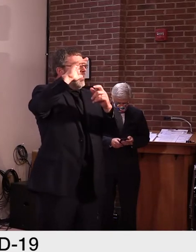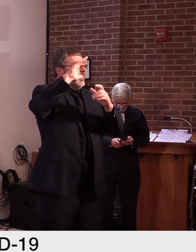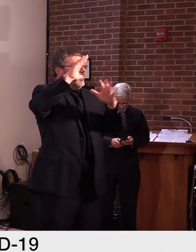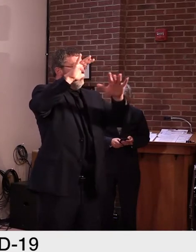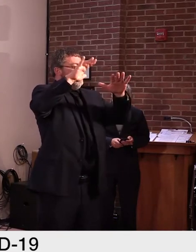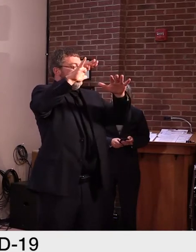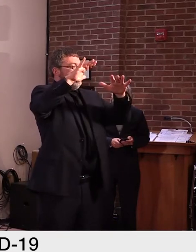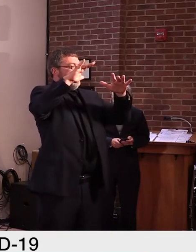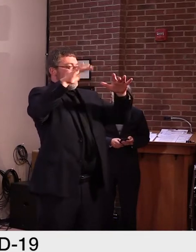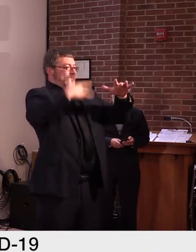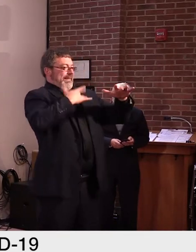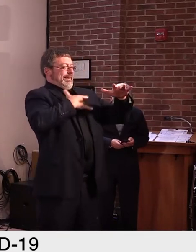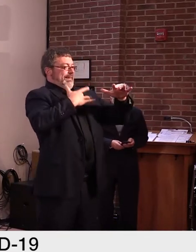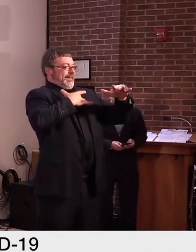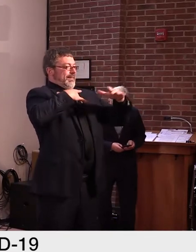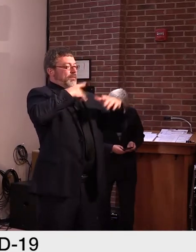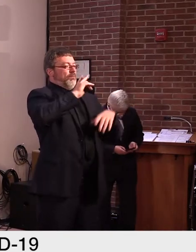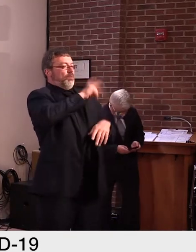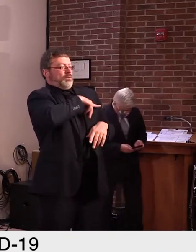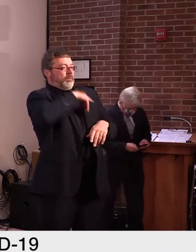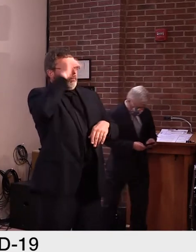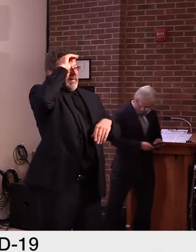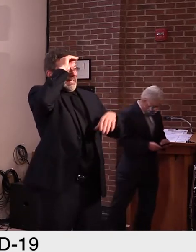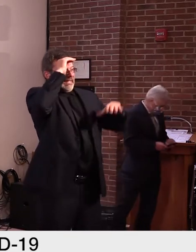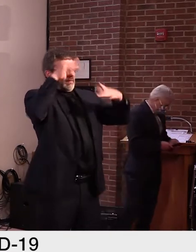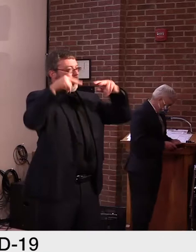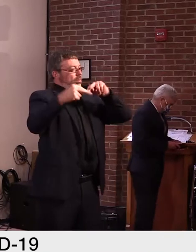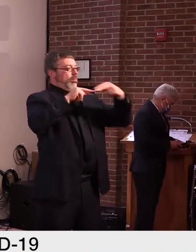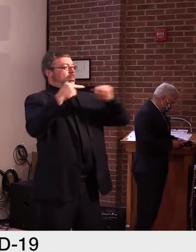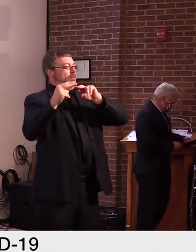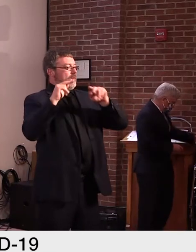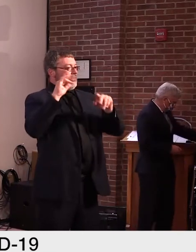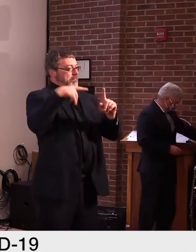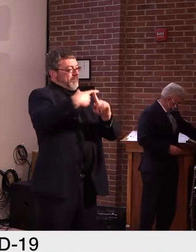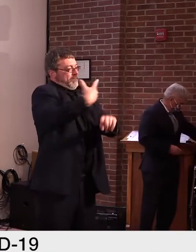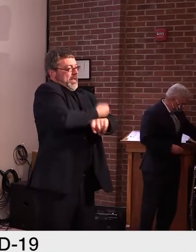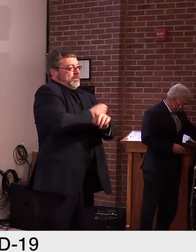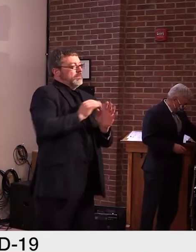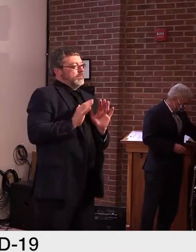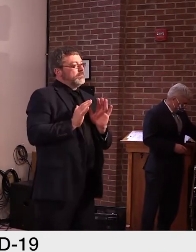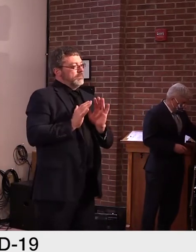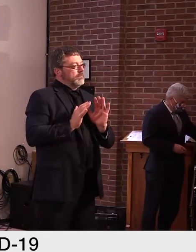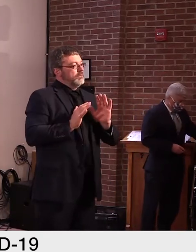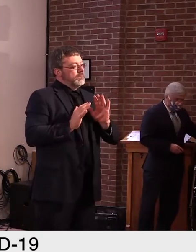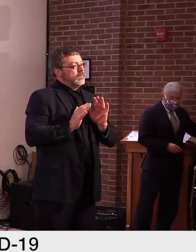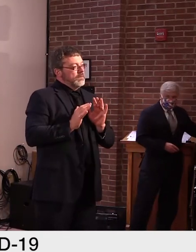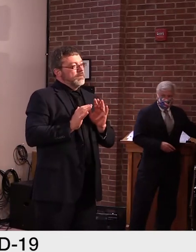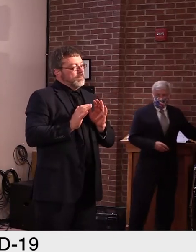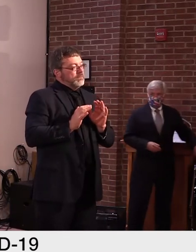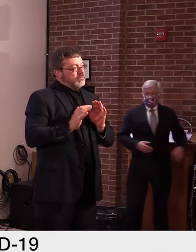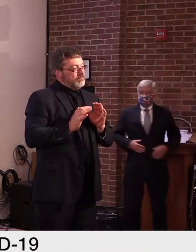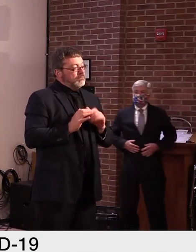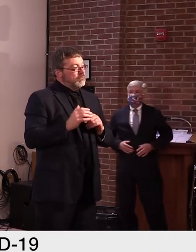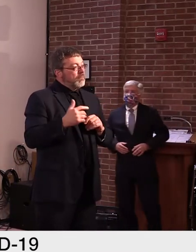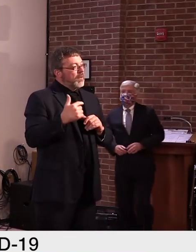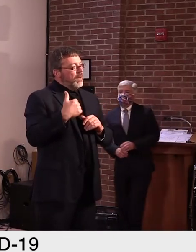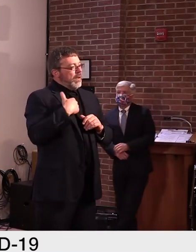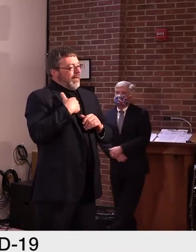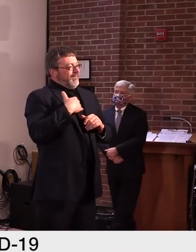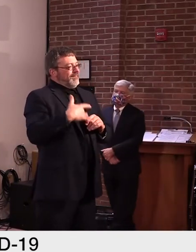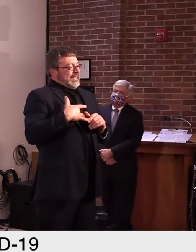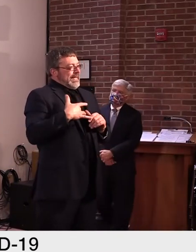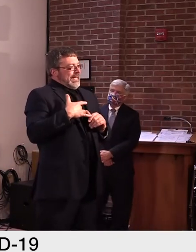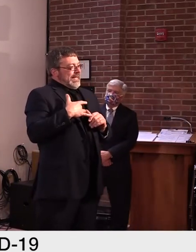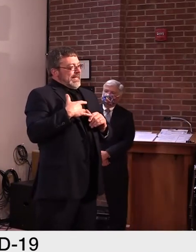indemnity and all the other questions you asked, um, those are questions really for the legal team. Um,